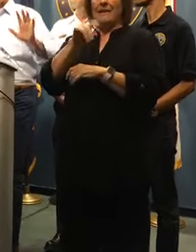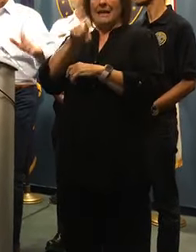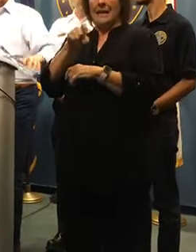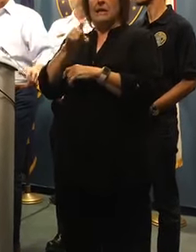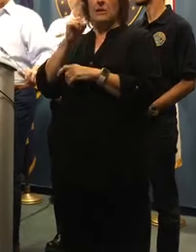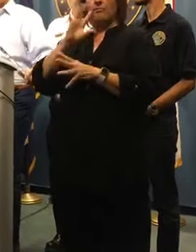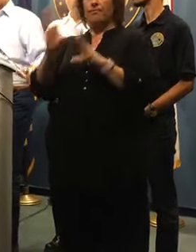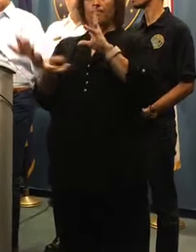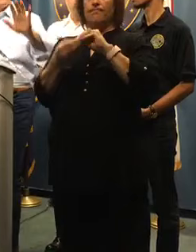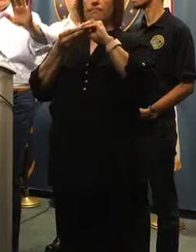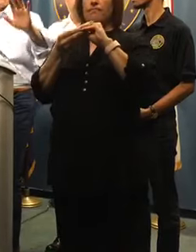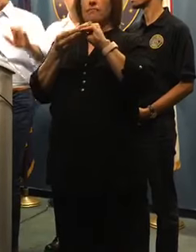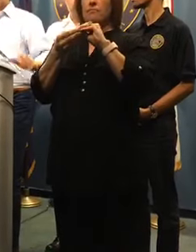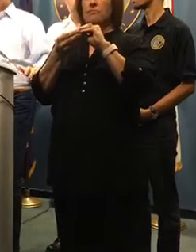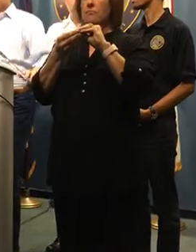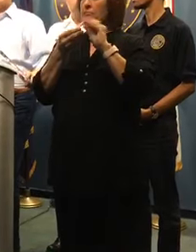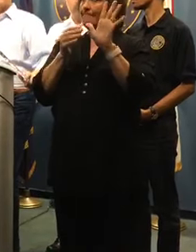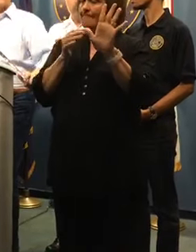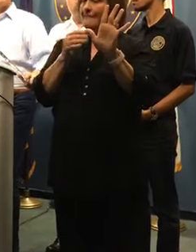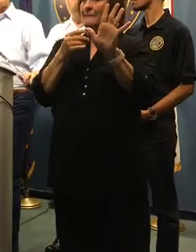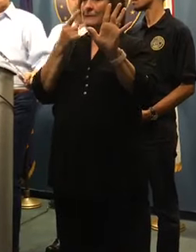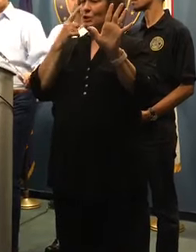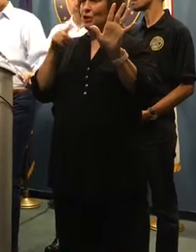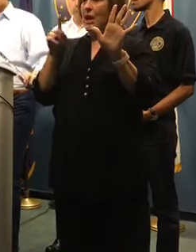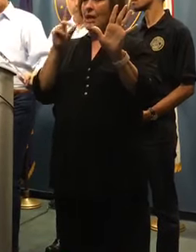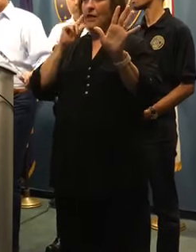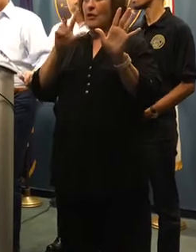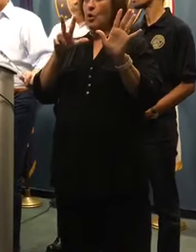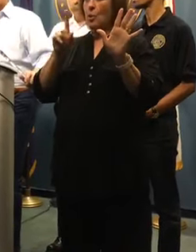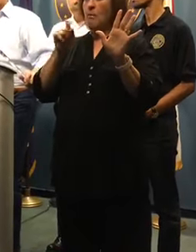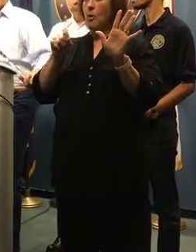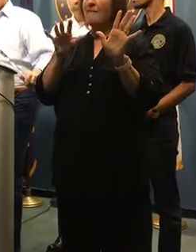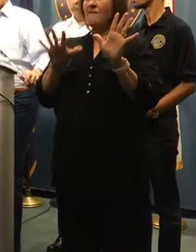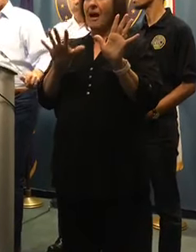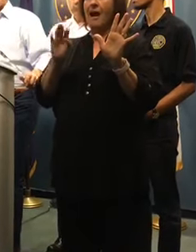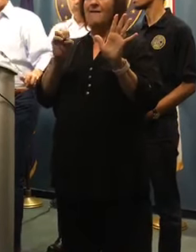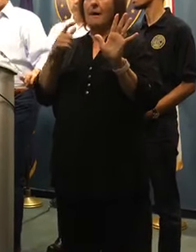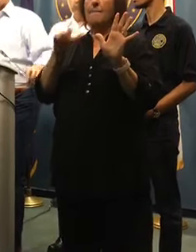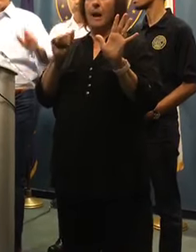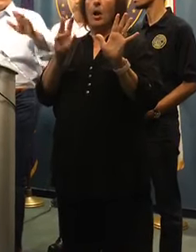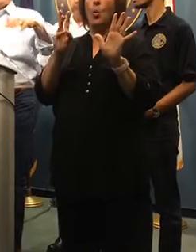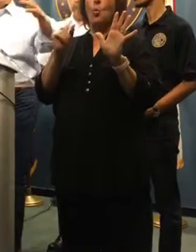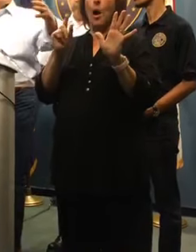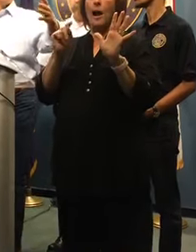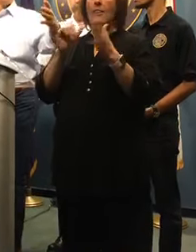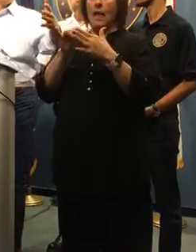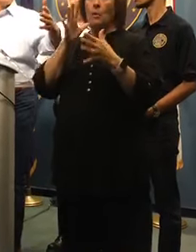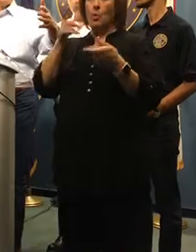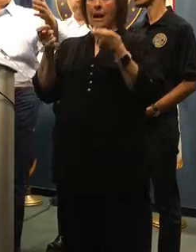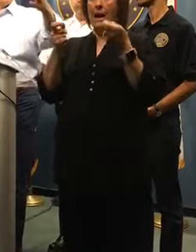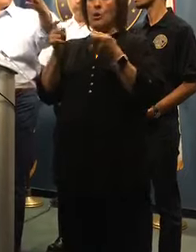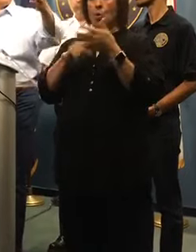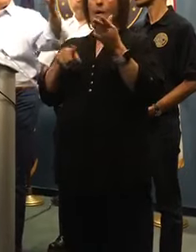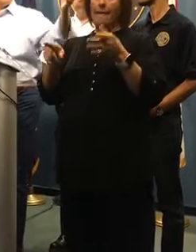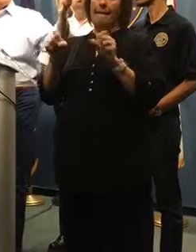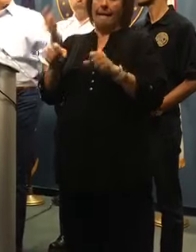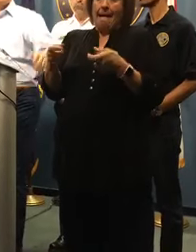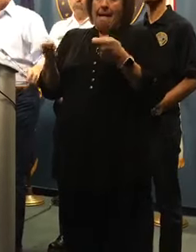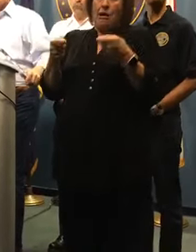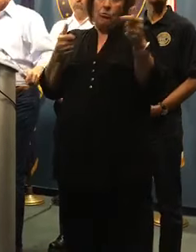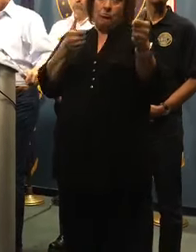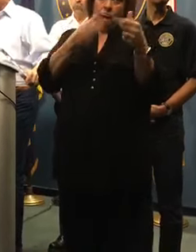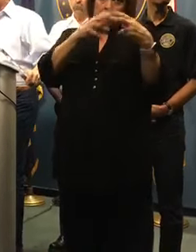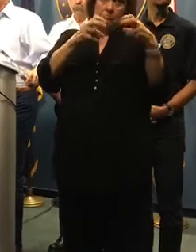think the total amount that's available, don't hold me to this, let me check, is 31.5 megawatts. And that will handle whatever it can handle. You can do the